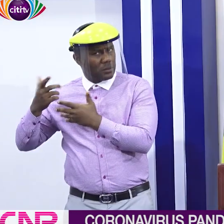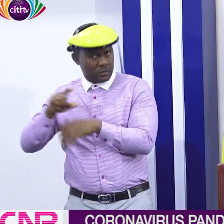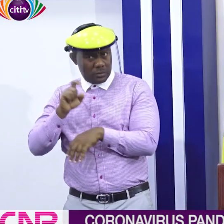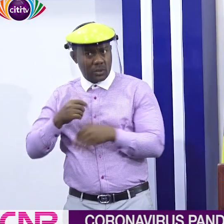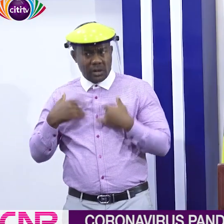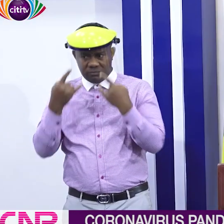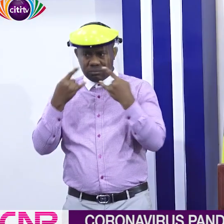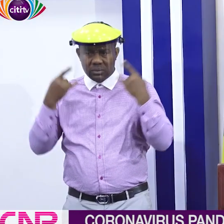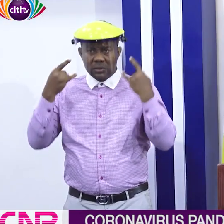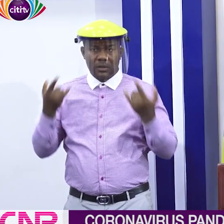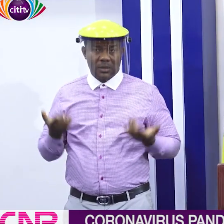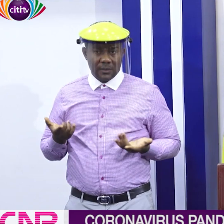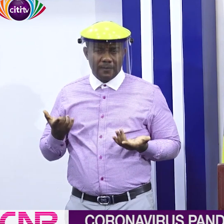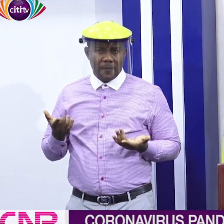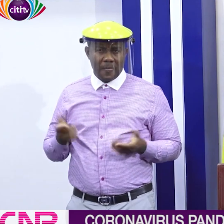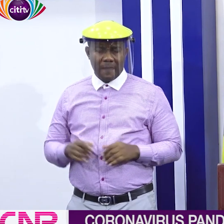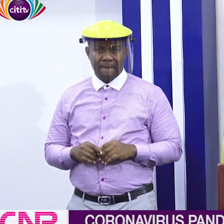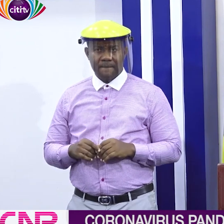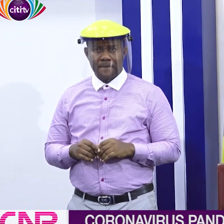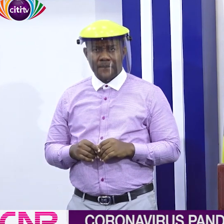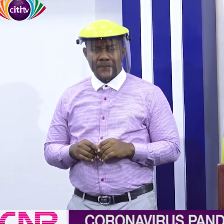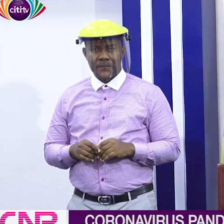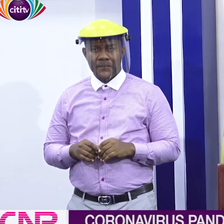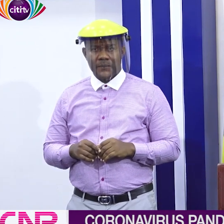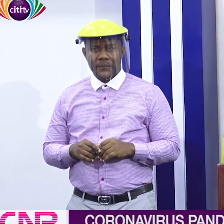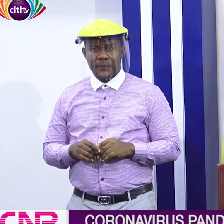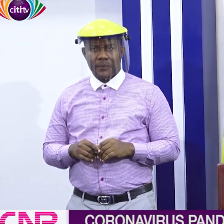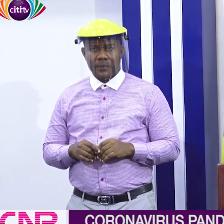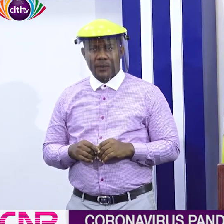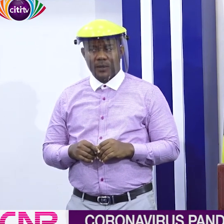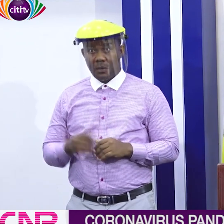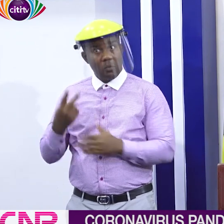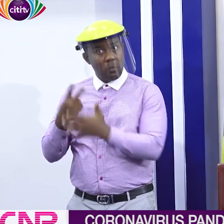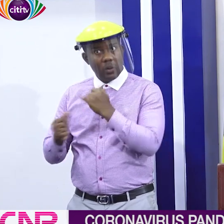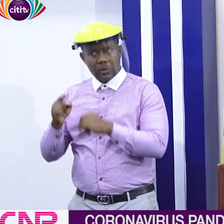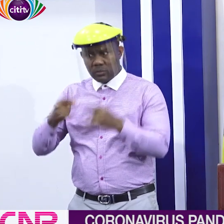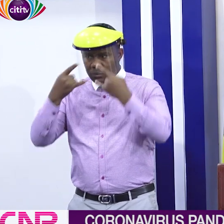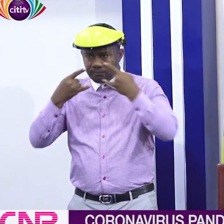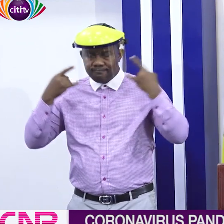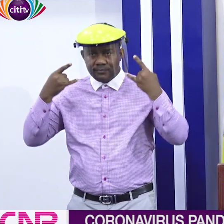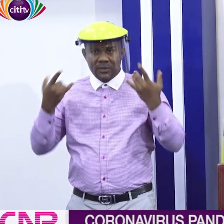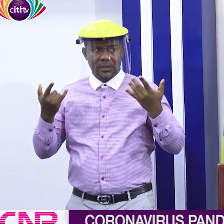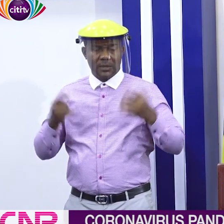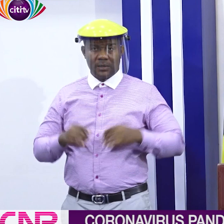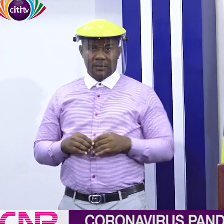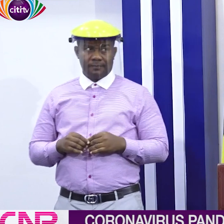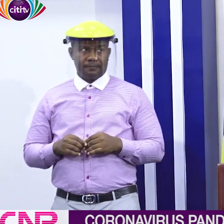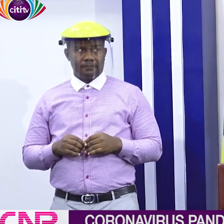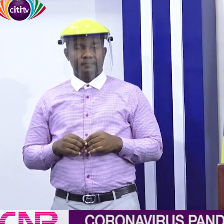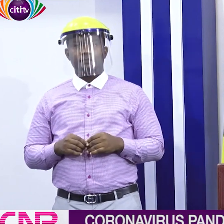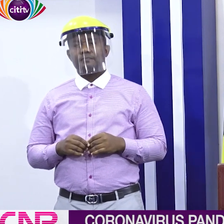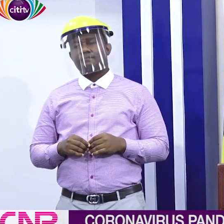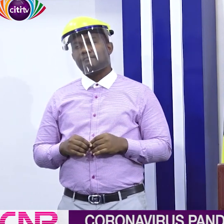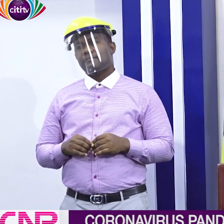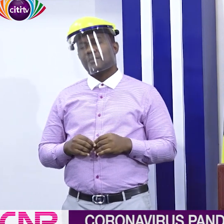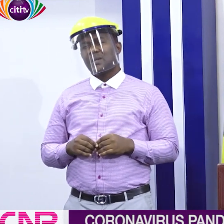also are going to work on should have the mask. And then, should there be any, there should be